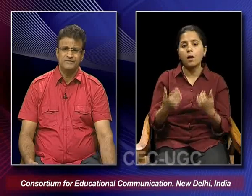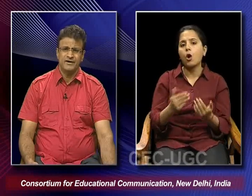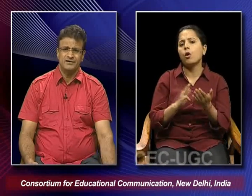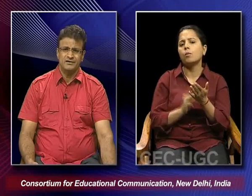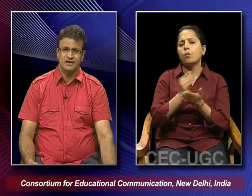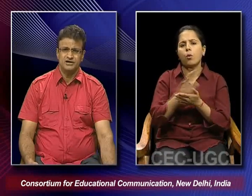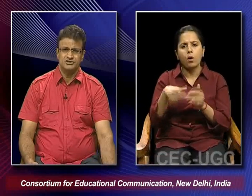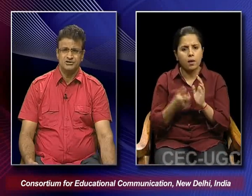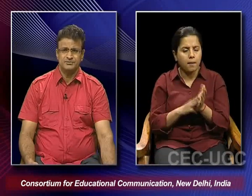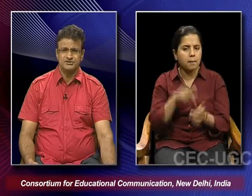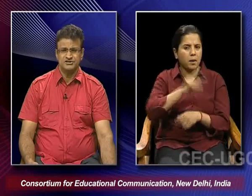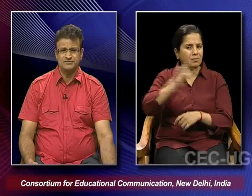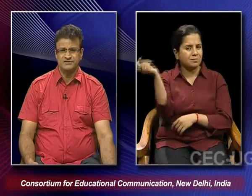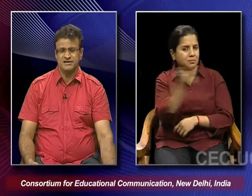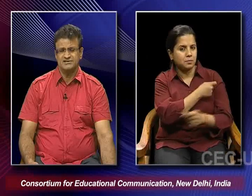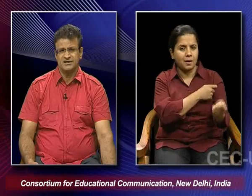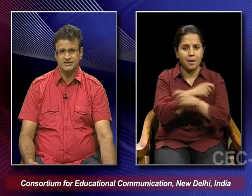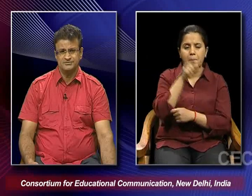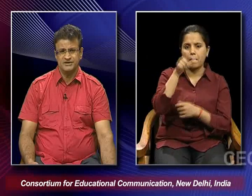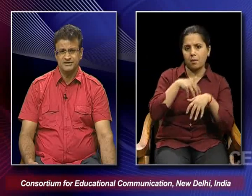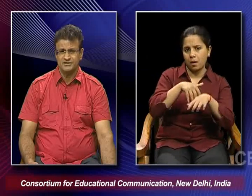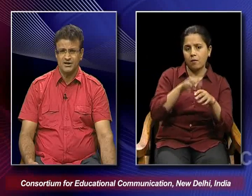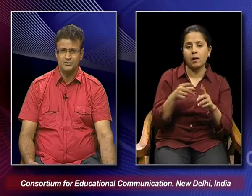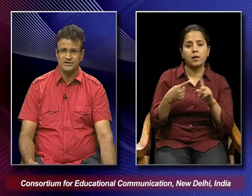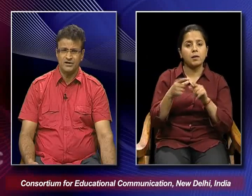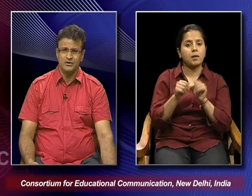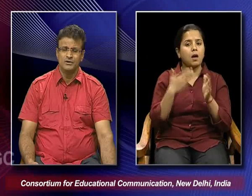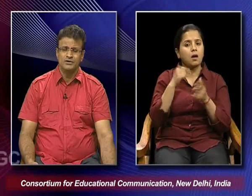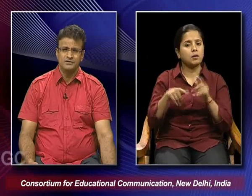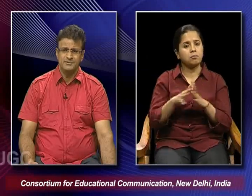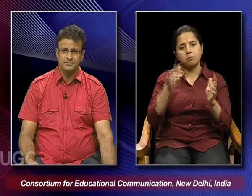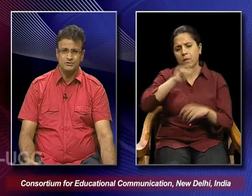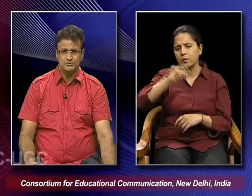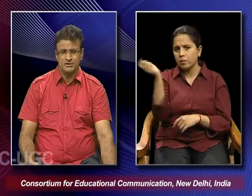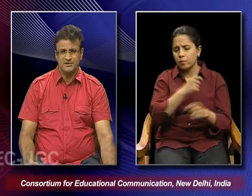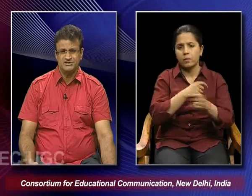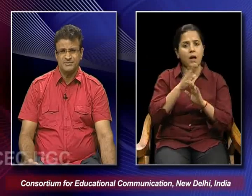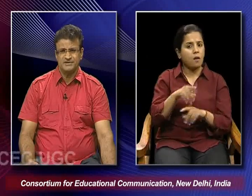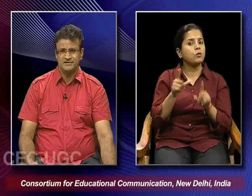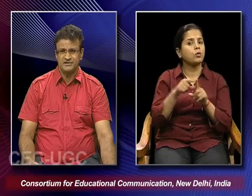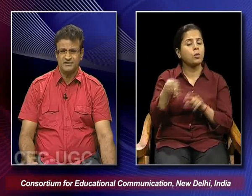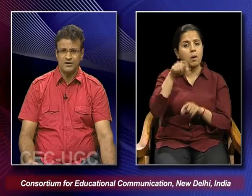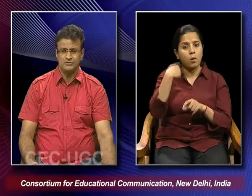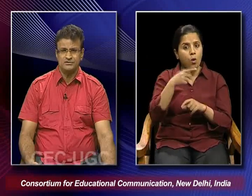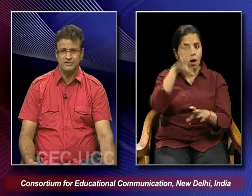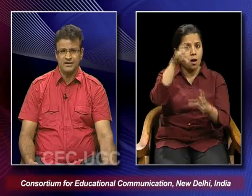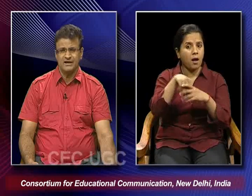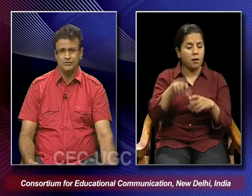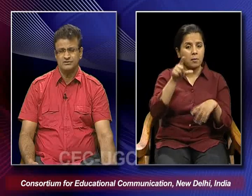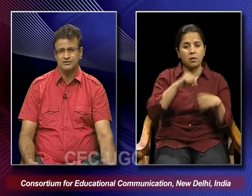we find a large procession with Taja is being taken out and how the people, those who are participating, they cry